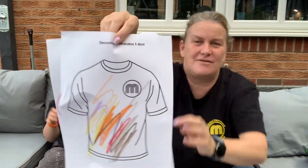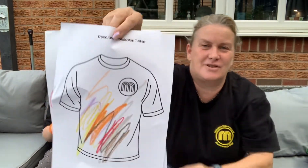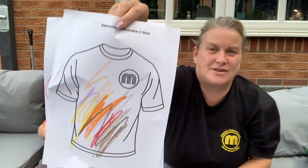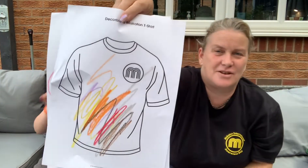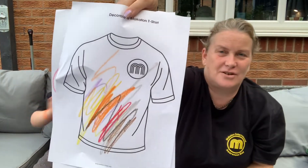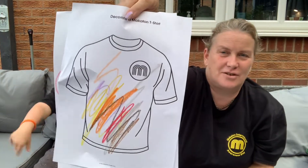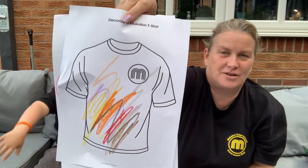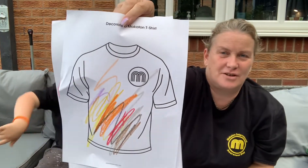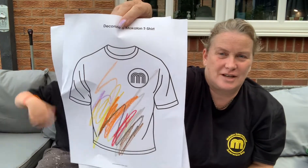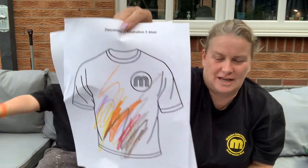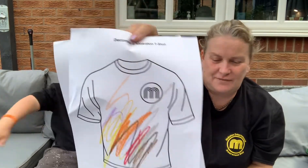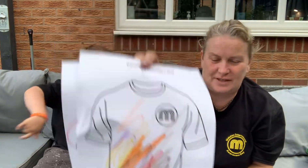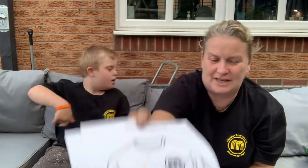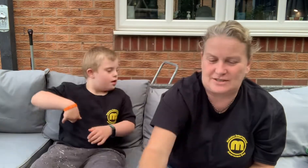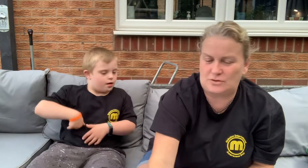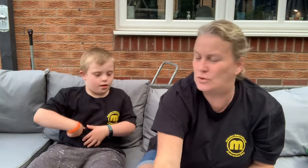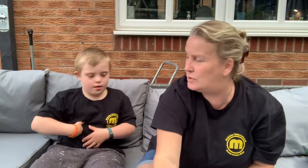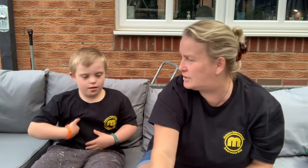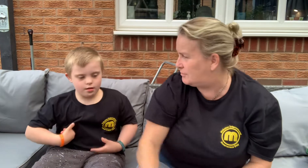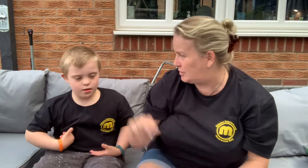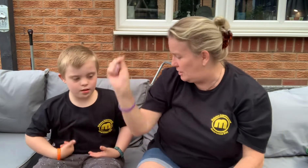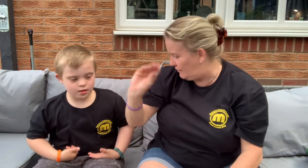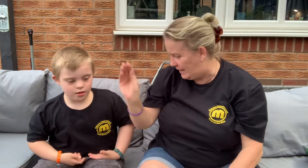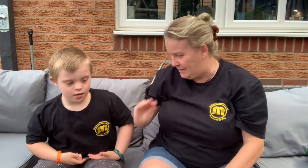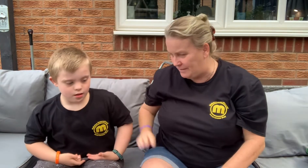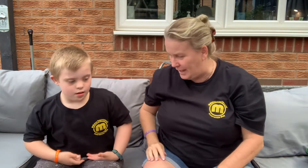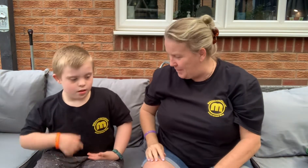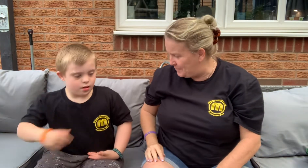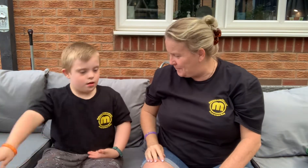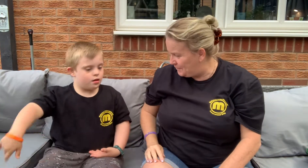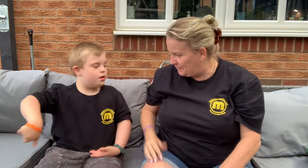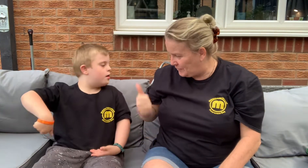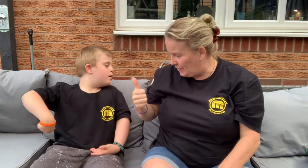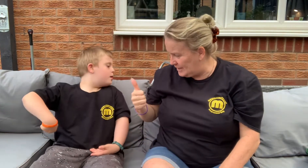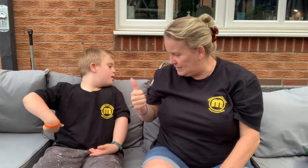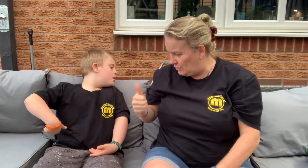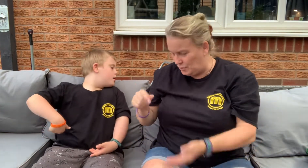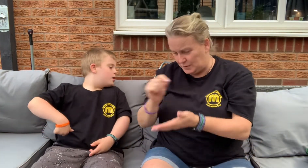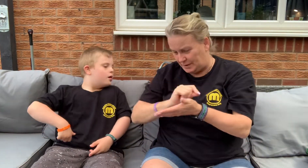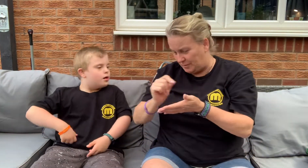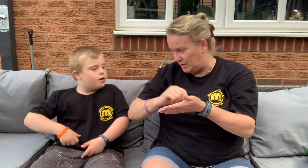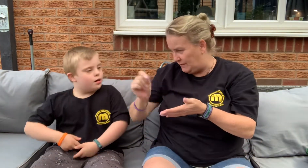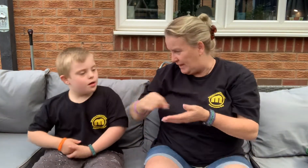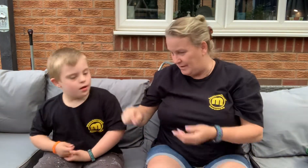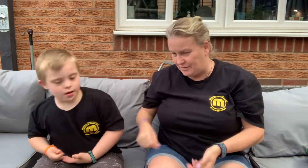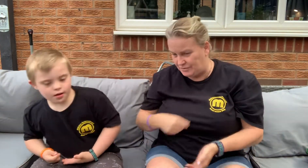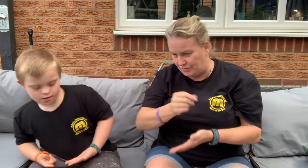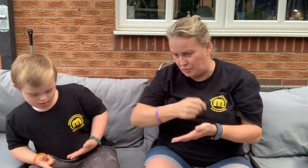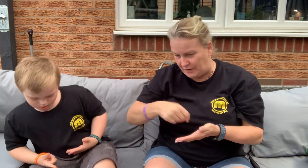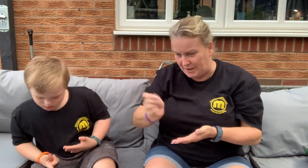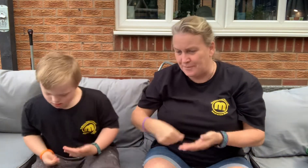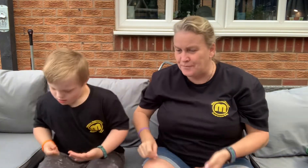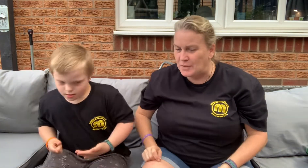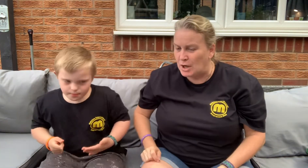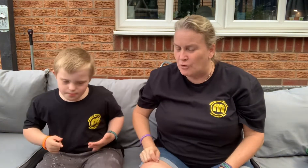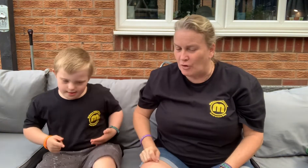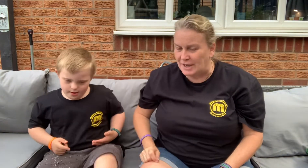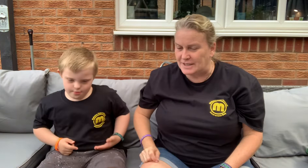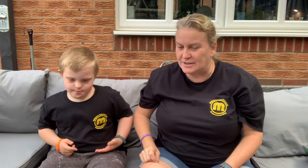one. Alfie, that is awesome colouring, yeah? Right? Awesome colouring. Drawing. Right. So,